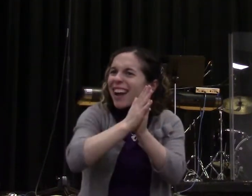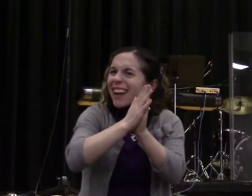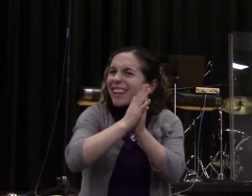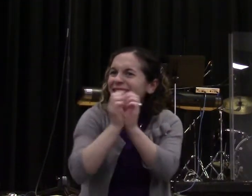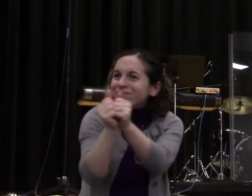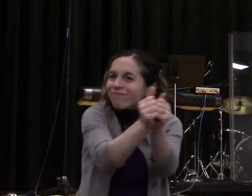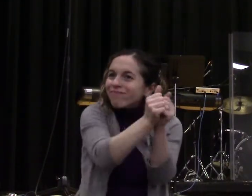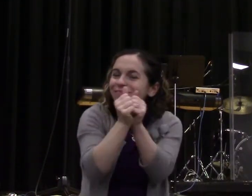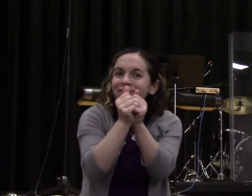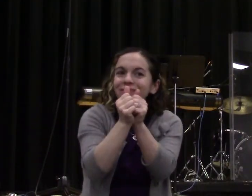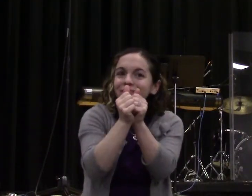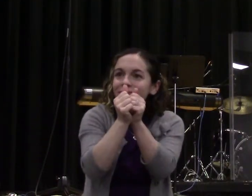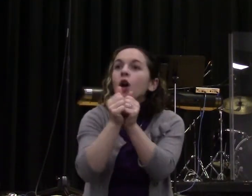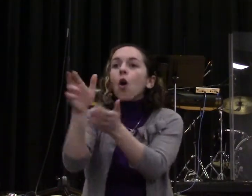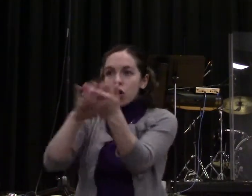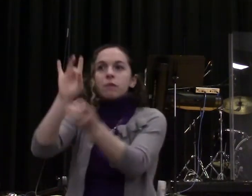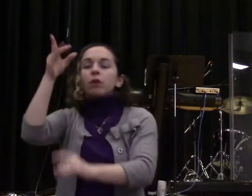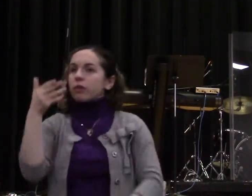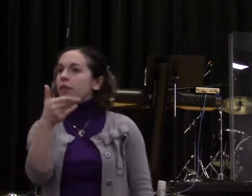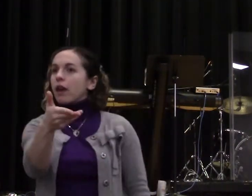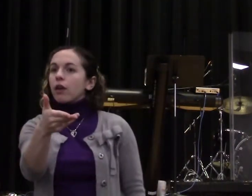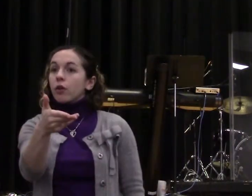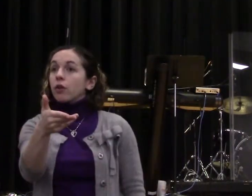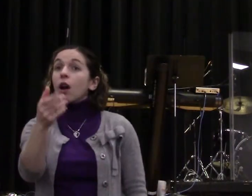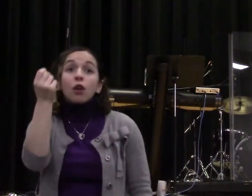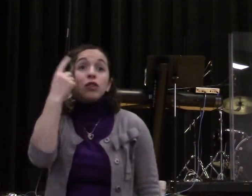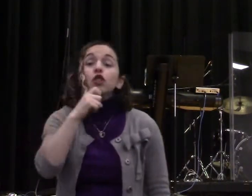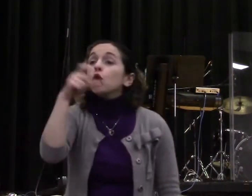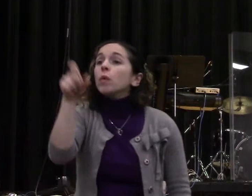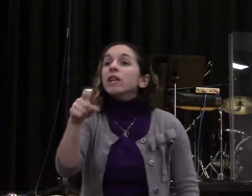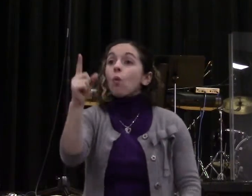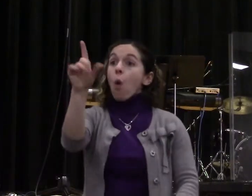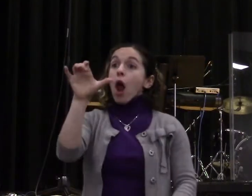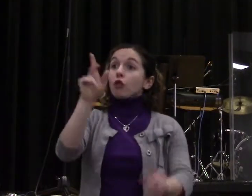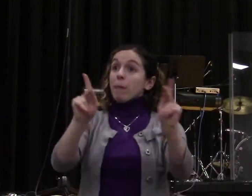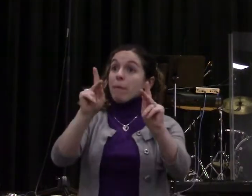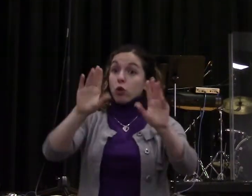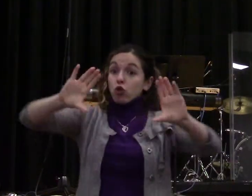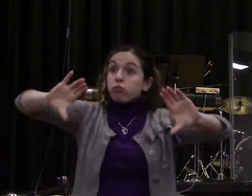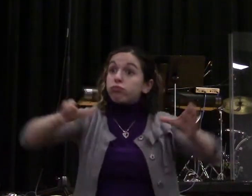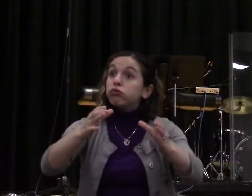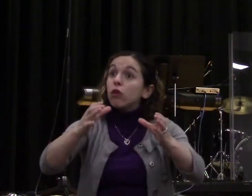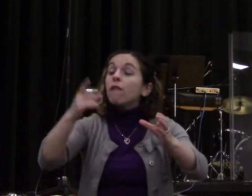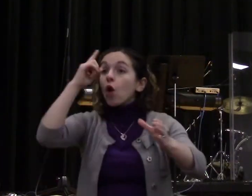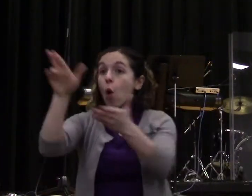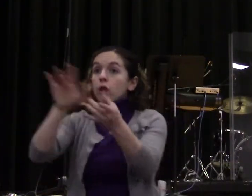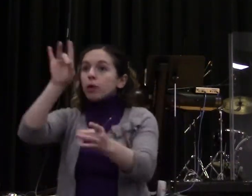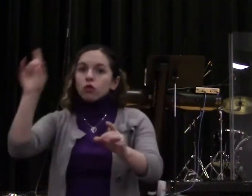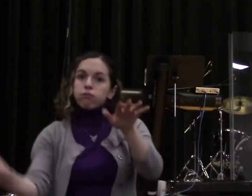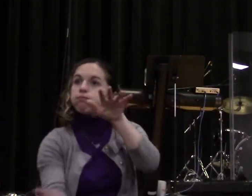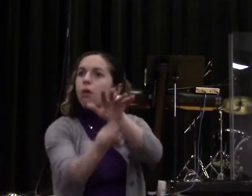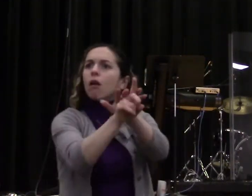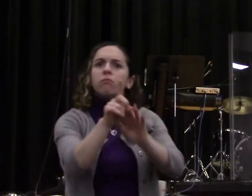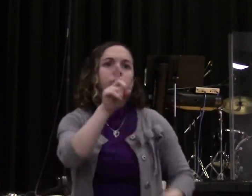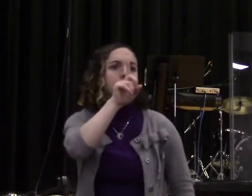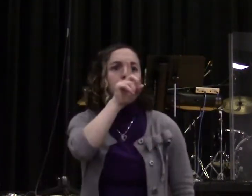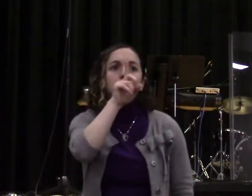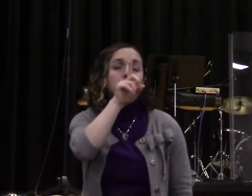Jesus shows up. And you don't need a hundred people to be in unity. It says if two or three are gathered together, if you're really together in your soul, in your